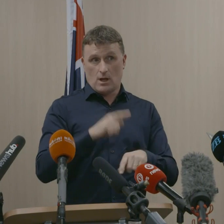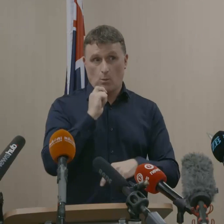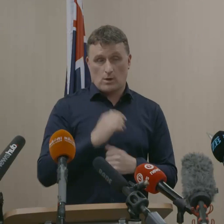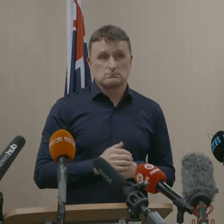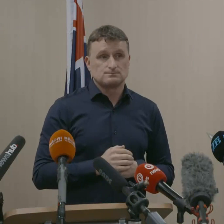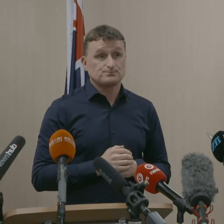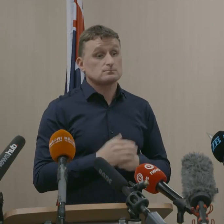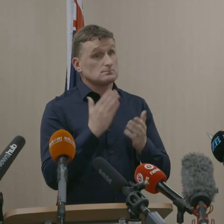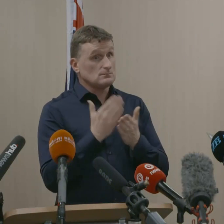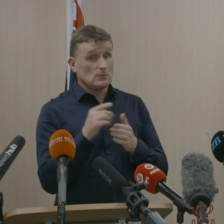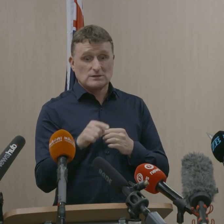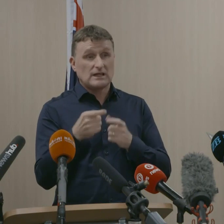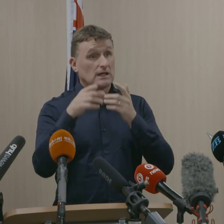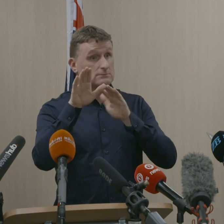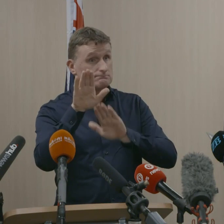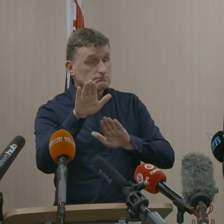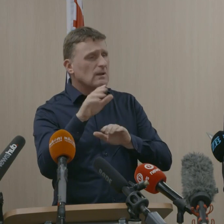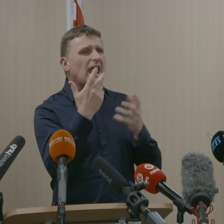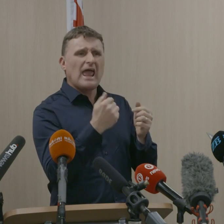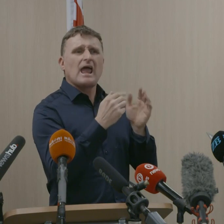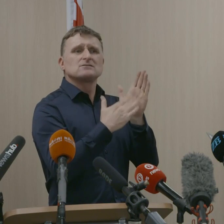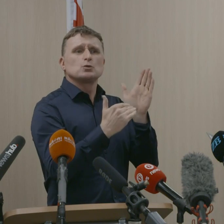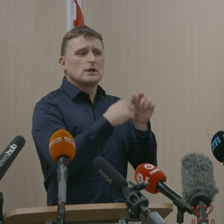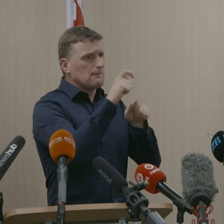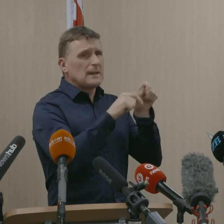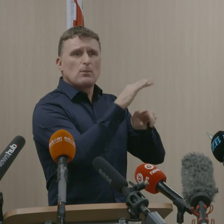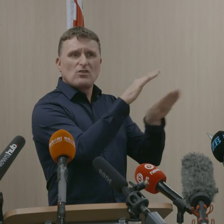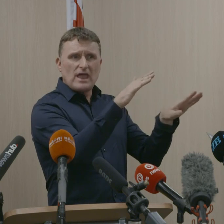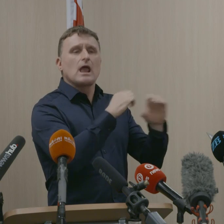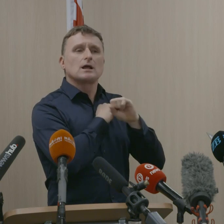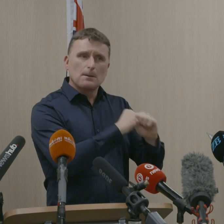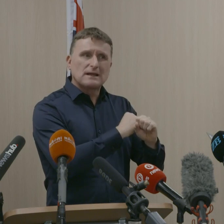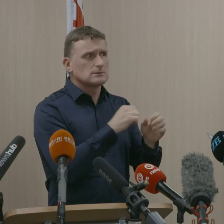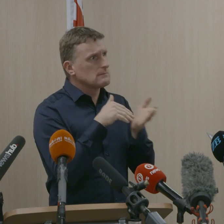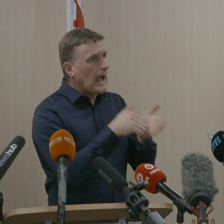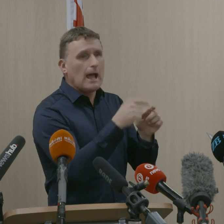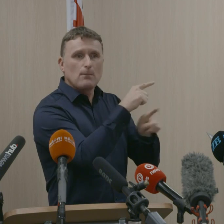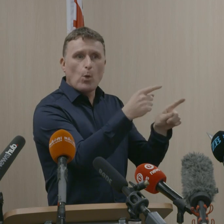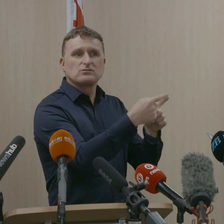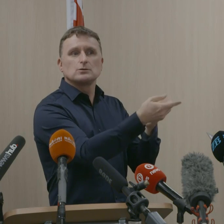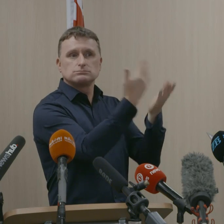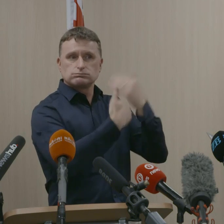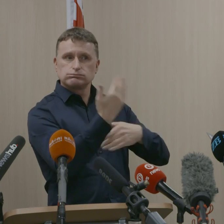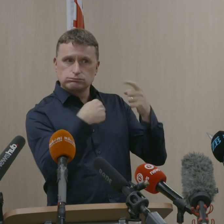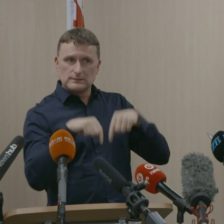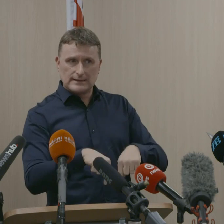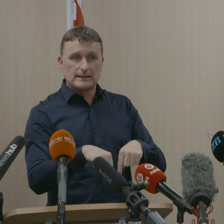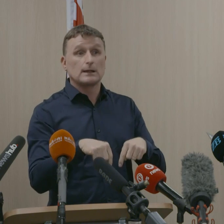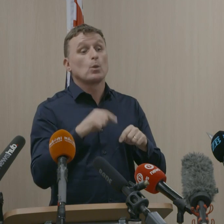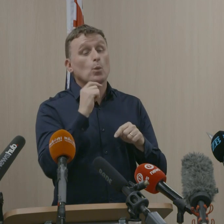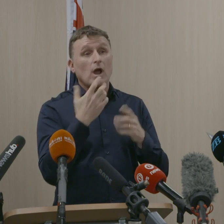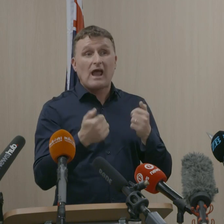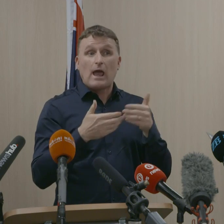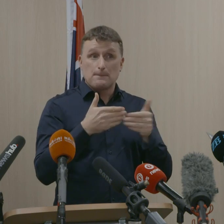to getting you home. For the next seven days, we will have managed return flights for New Zealanders from